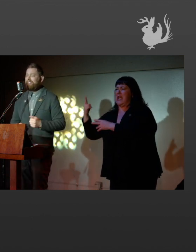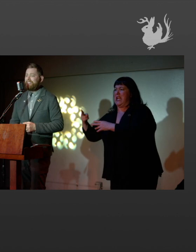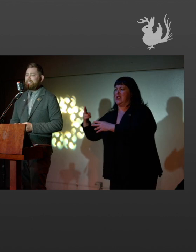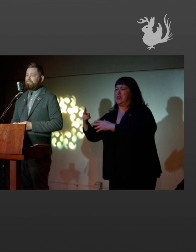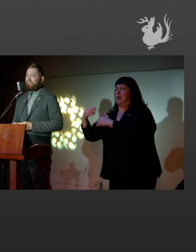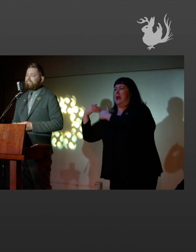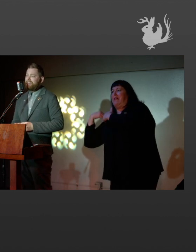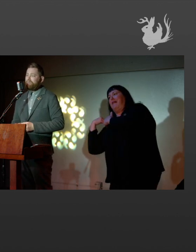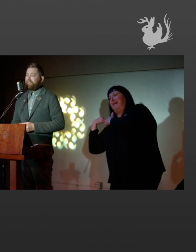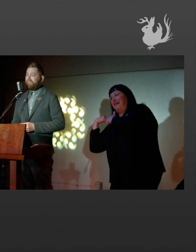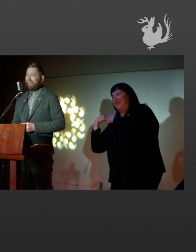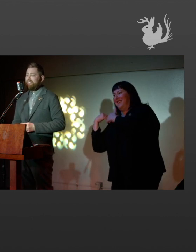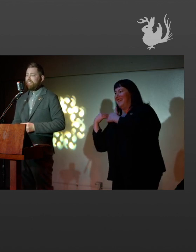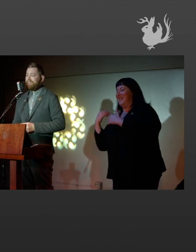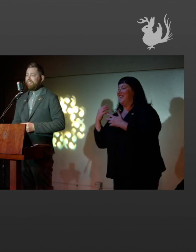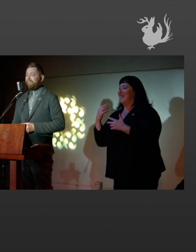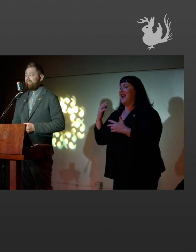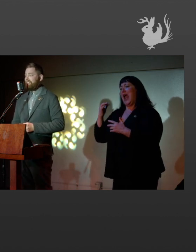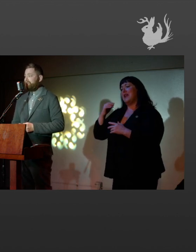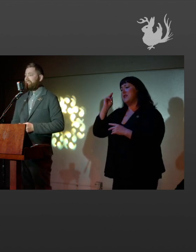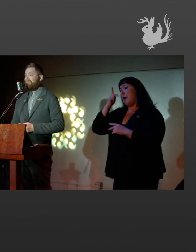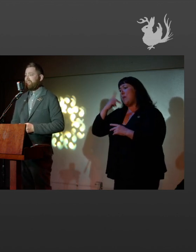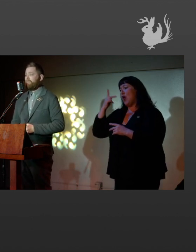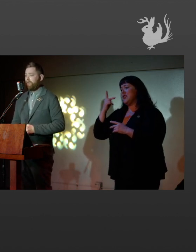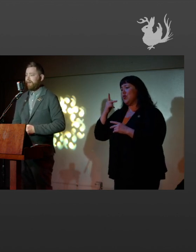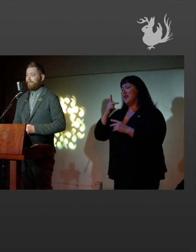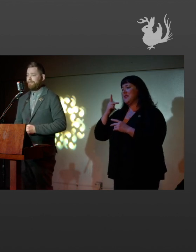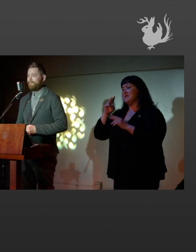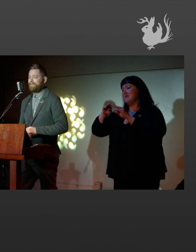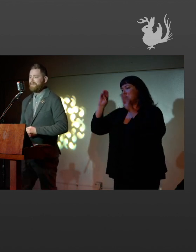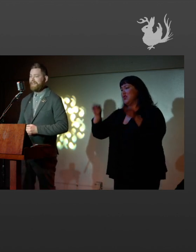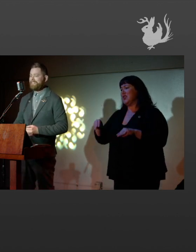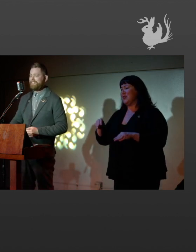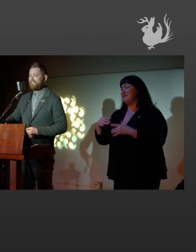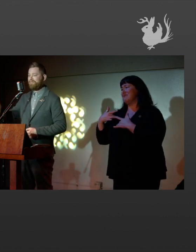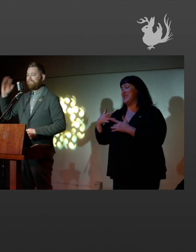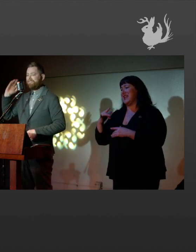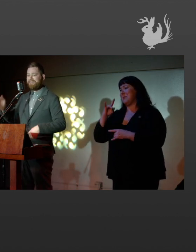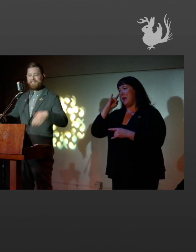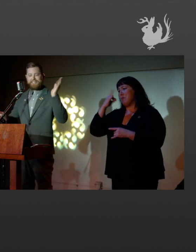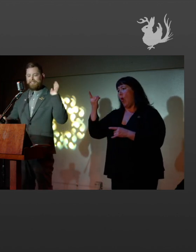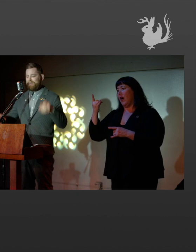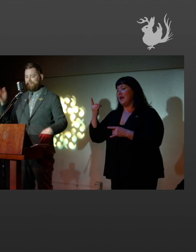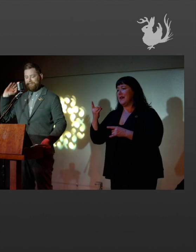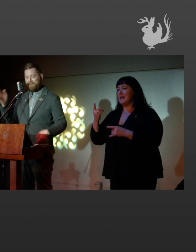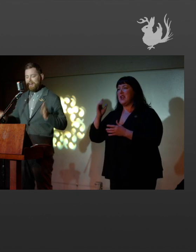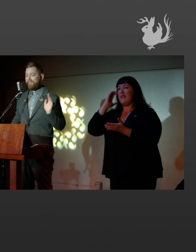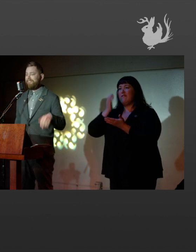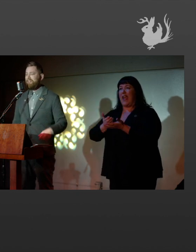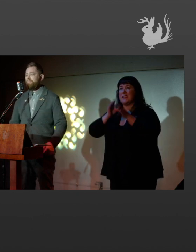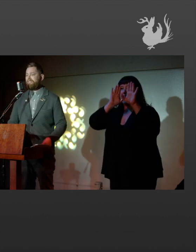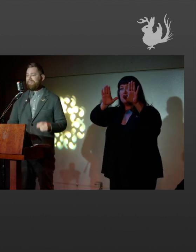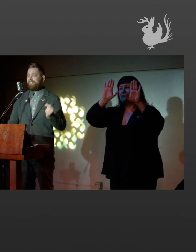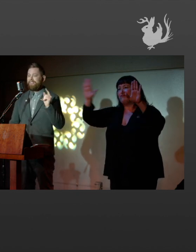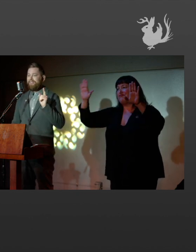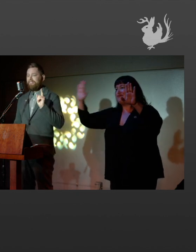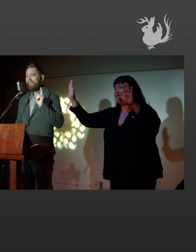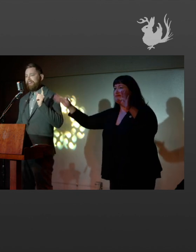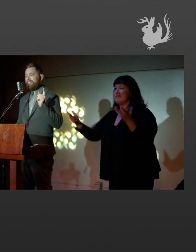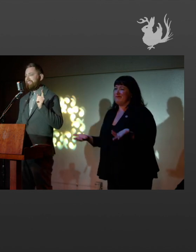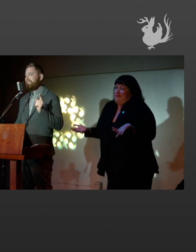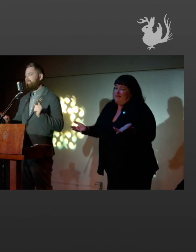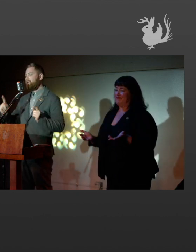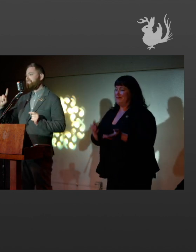And that's why, let's face it, portrait galleries are typically very boring. Because it's just a bunch of faces, and you're like, meh, who cares? But then,